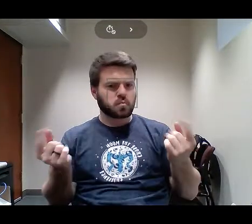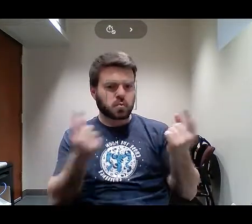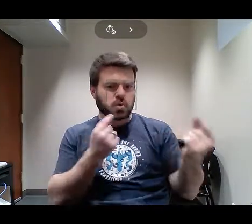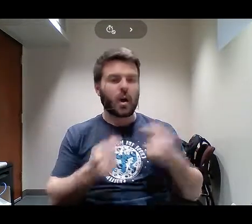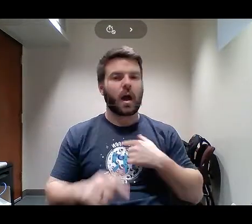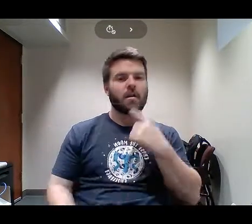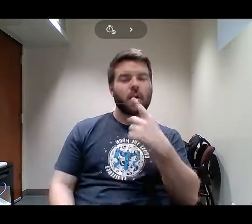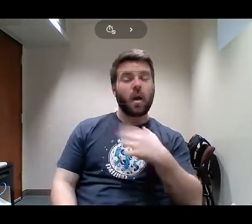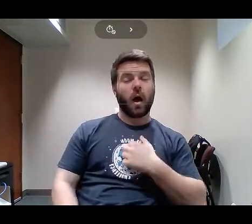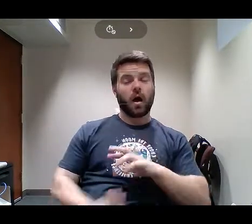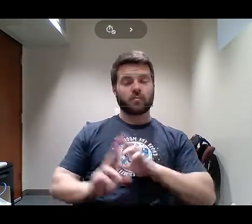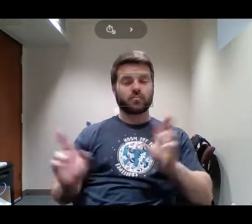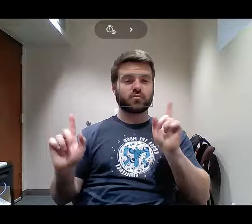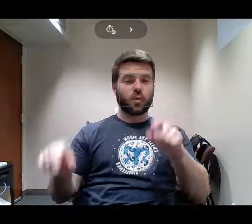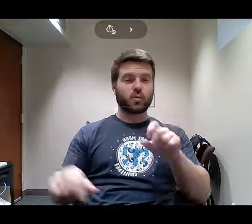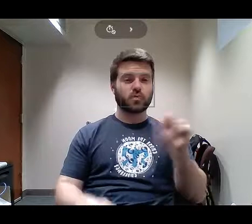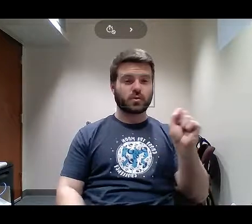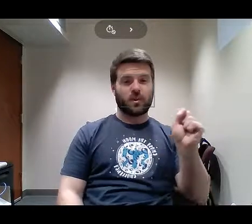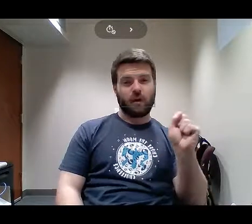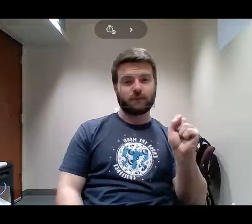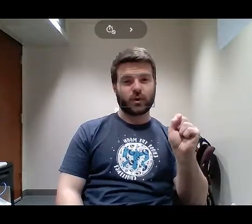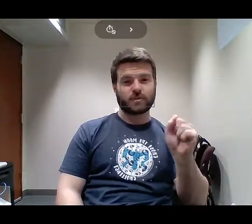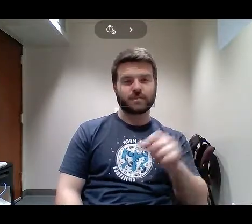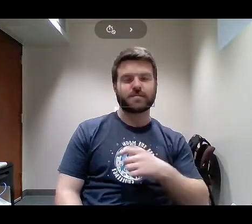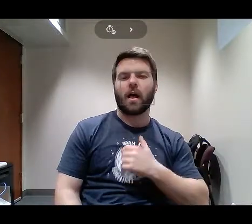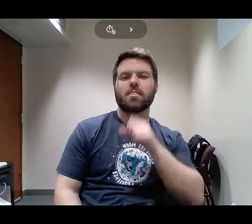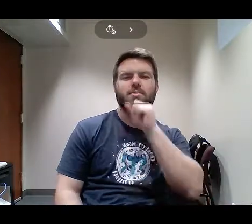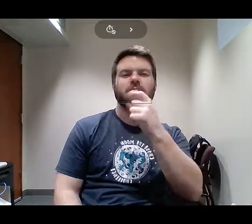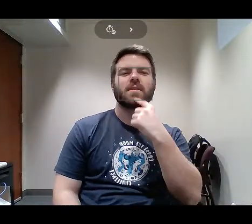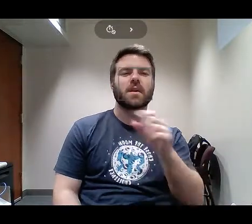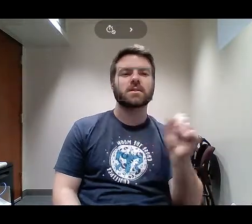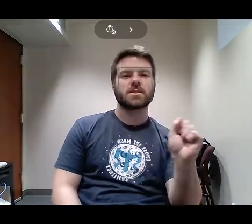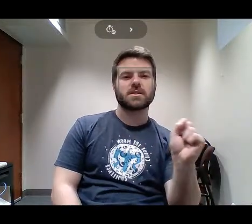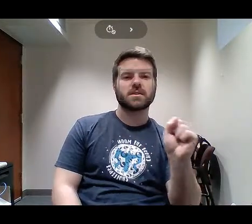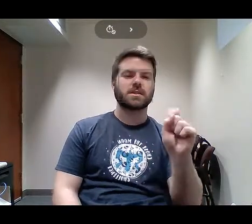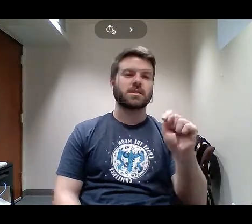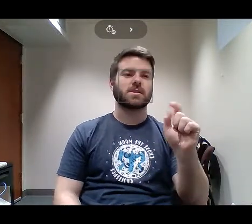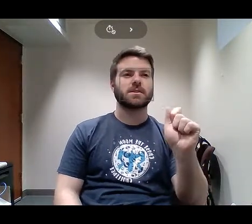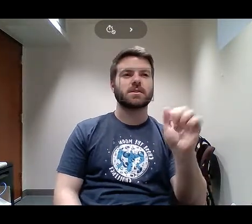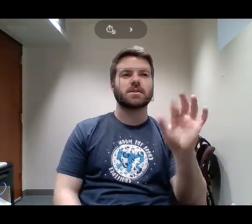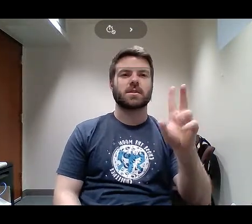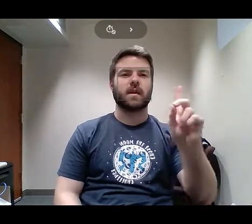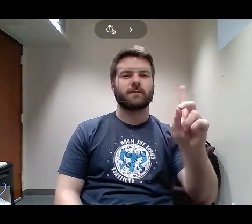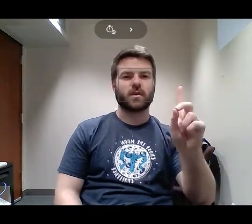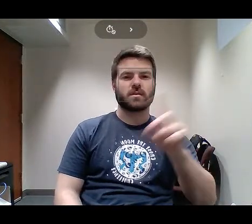Because the truth is, I know I would have never gotten my degree at all, because I didn't go to Stanford.